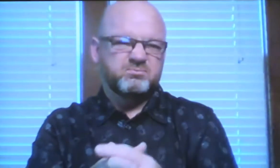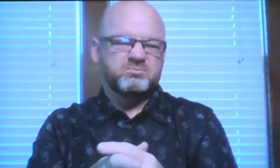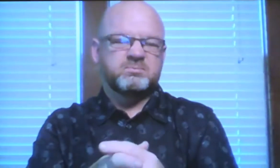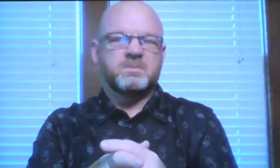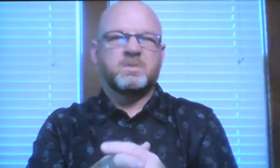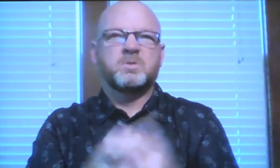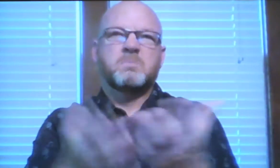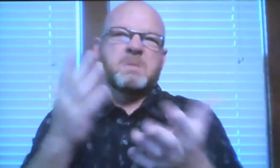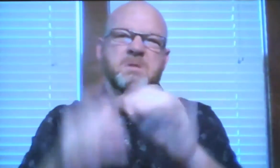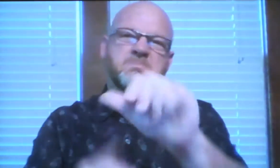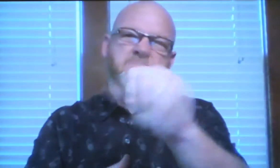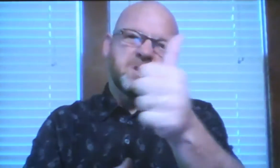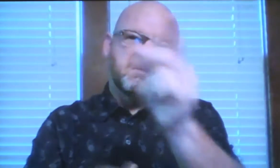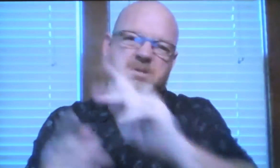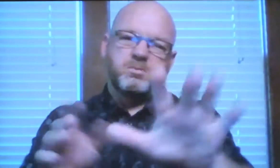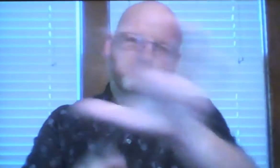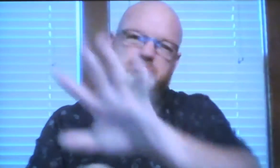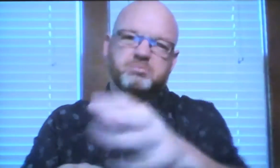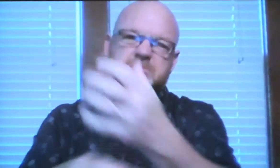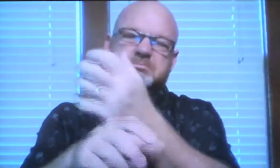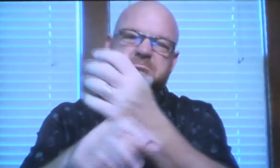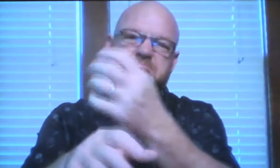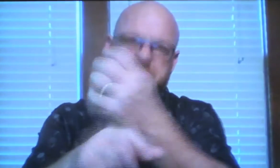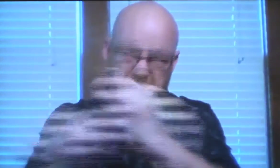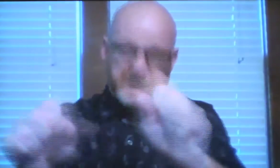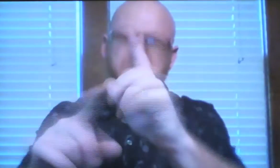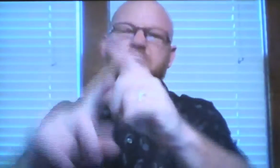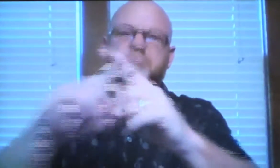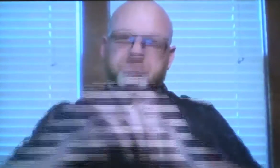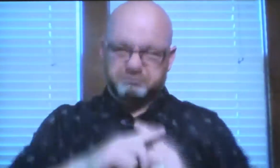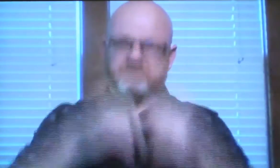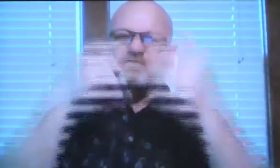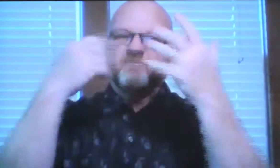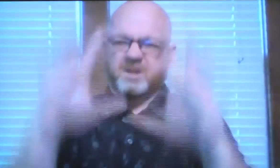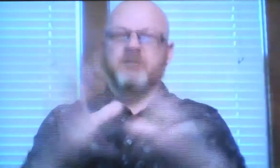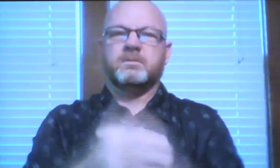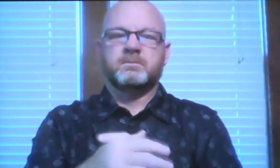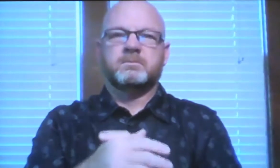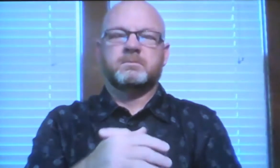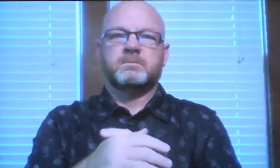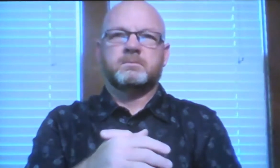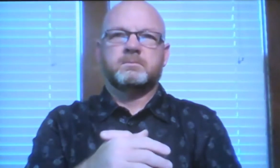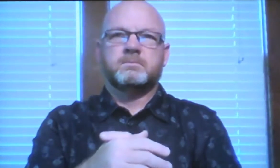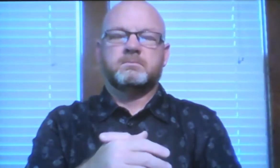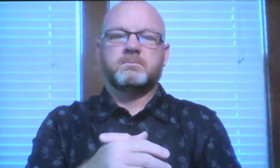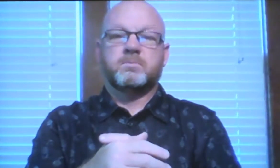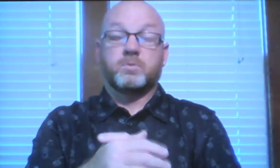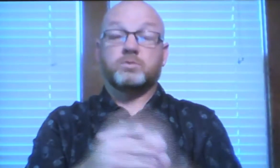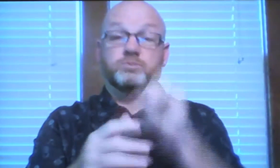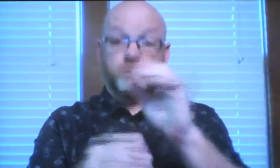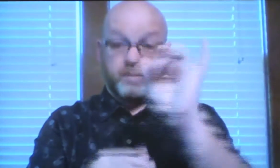Let's suppose the number was ten. Ten people trusted Christ after a message.